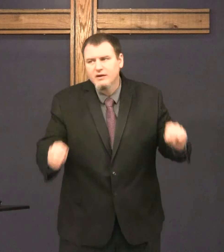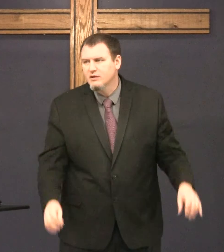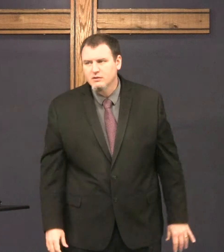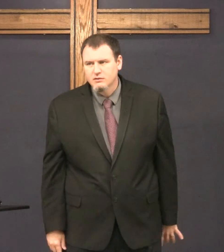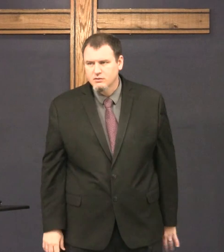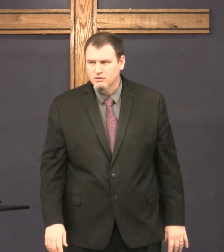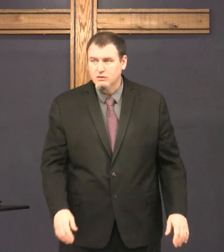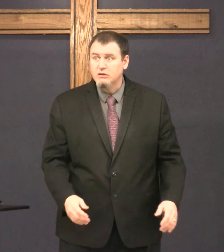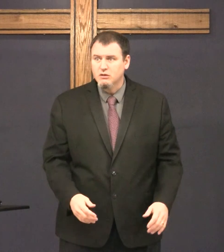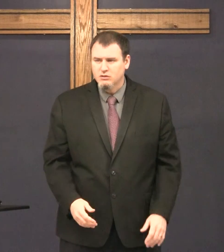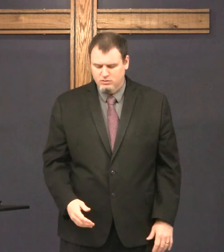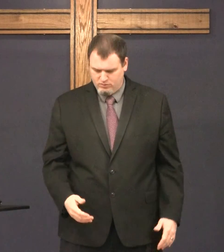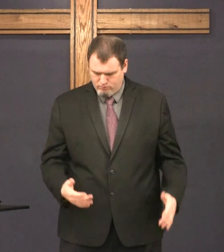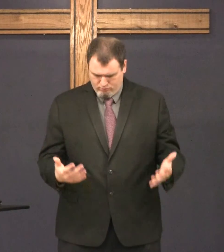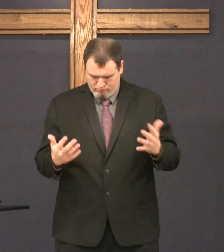There's nothing positive about it.